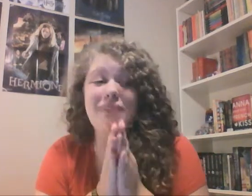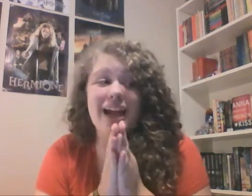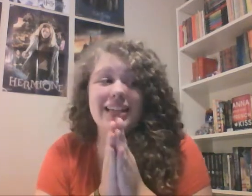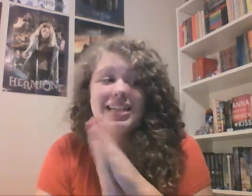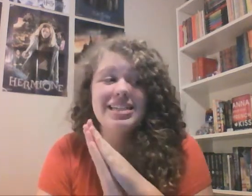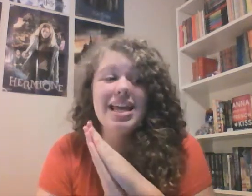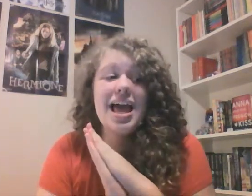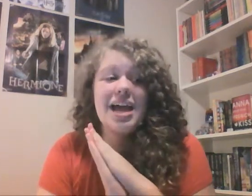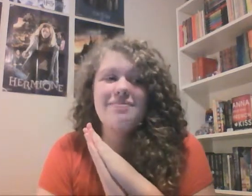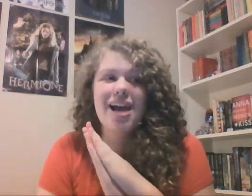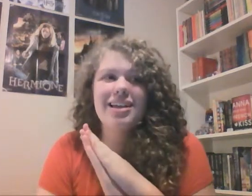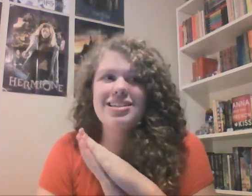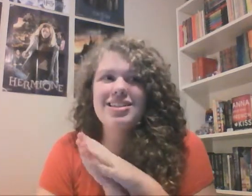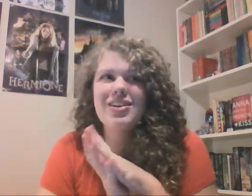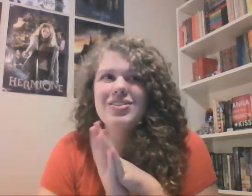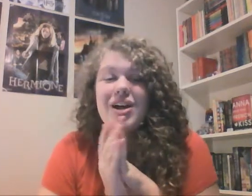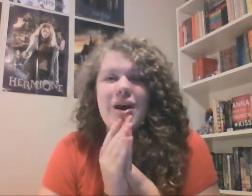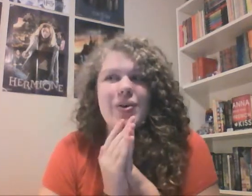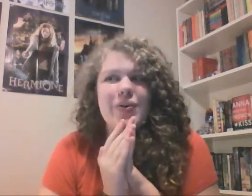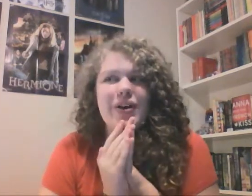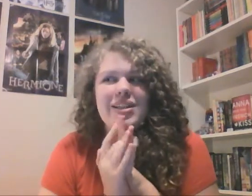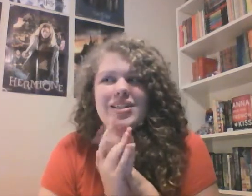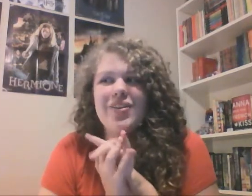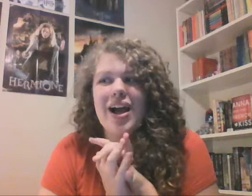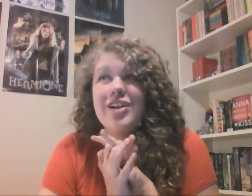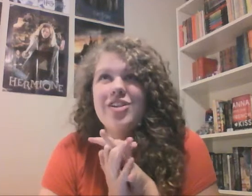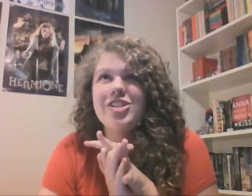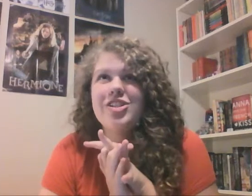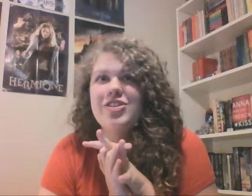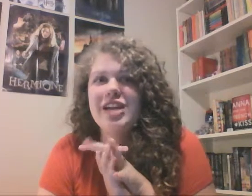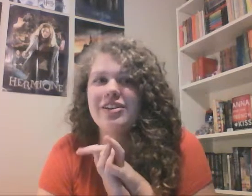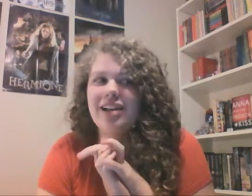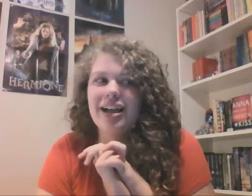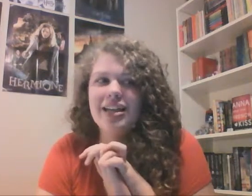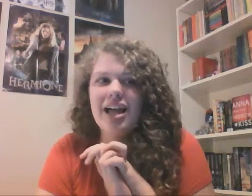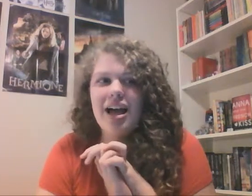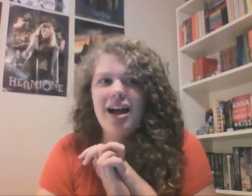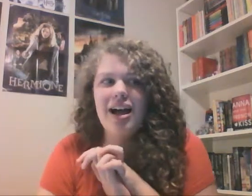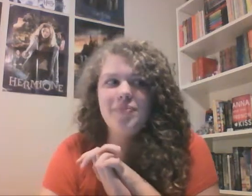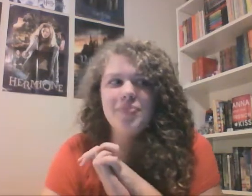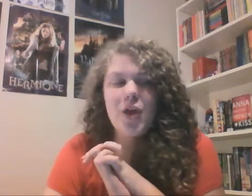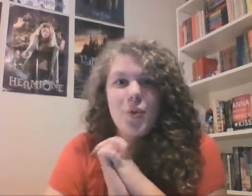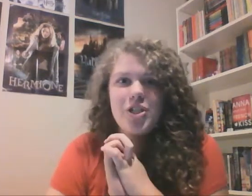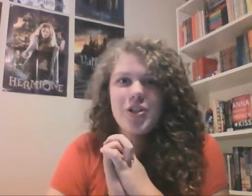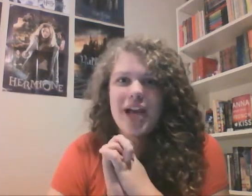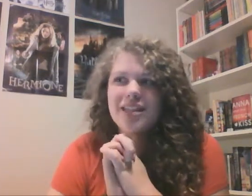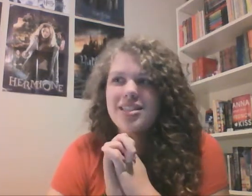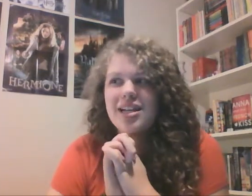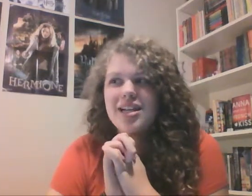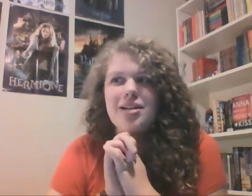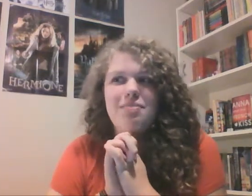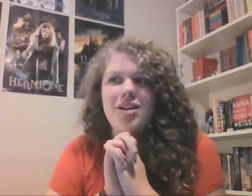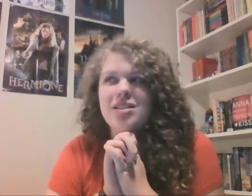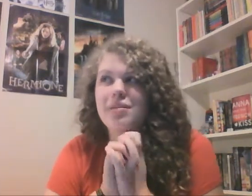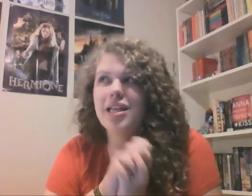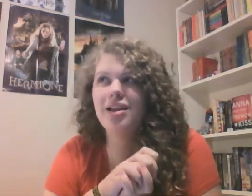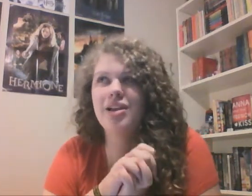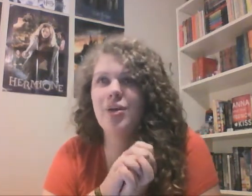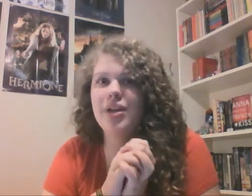Magnus. And Magnus goes, oh, so I noticed you the other night. Would you like to possibly go and